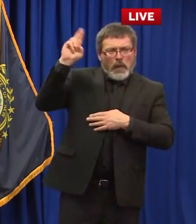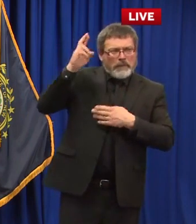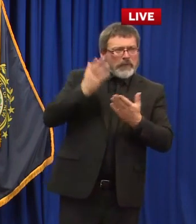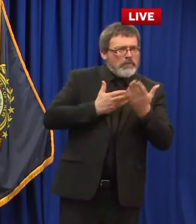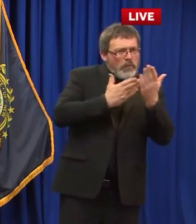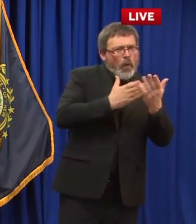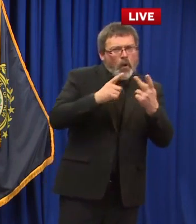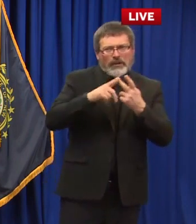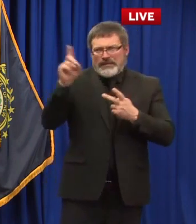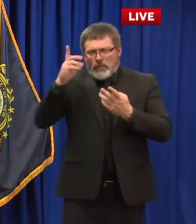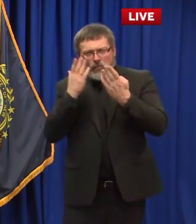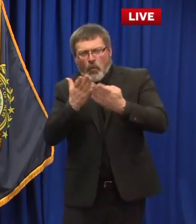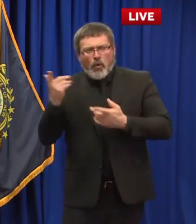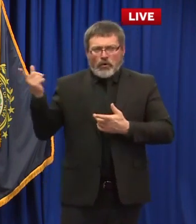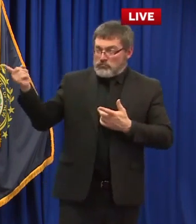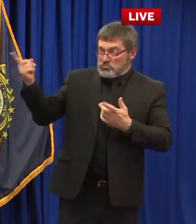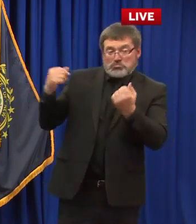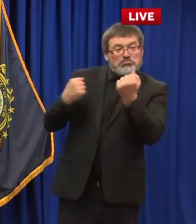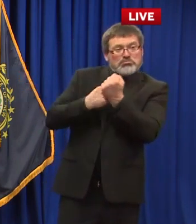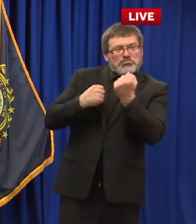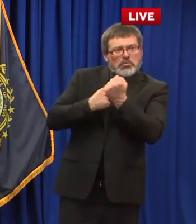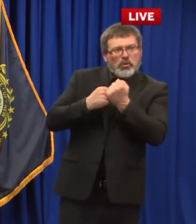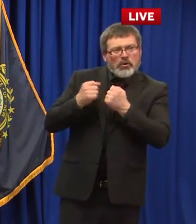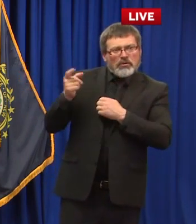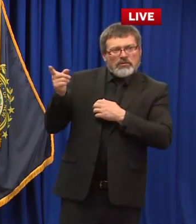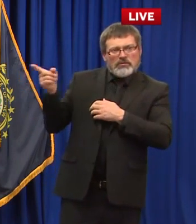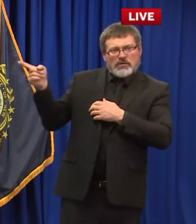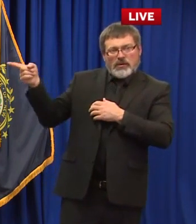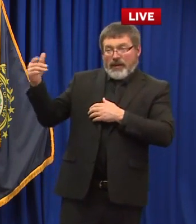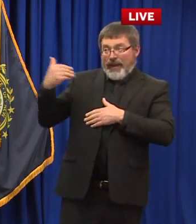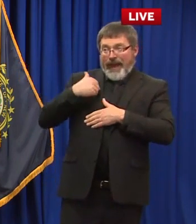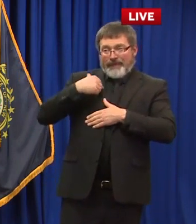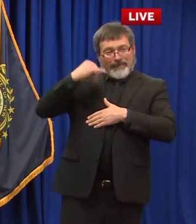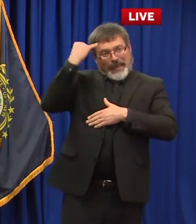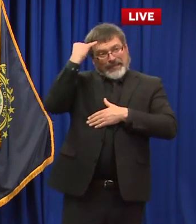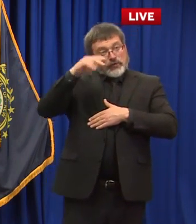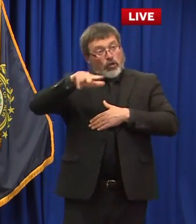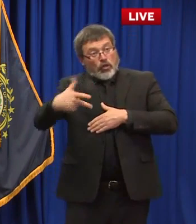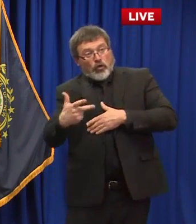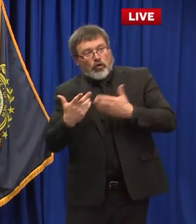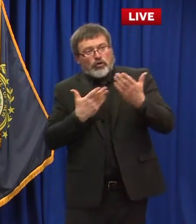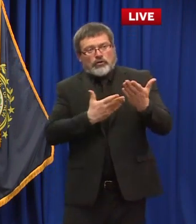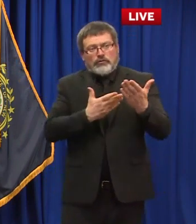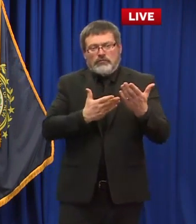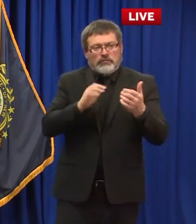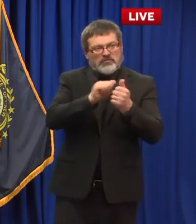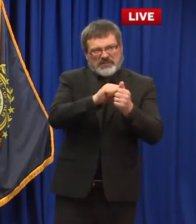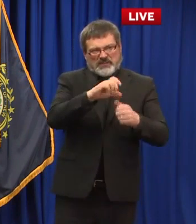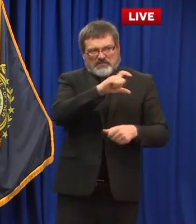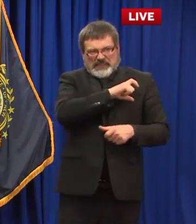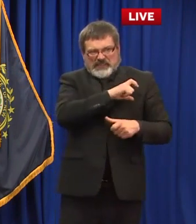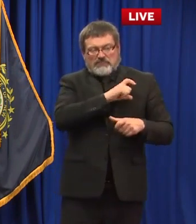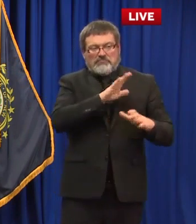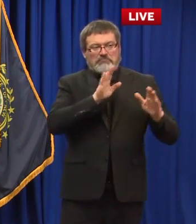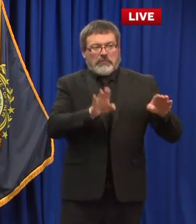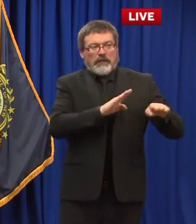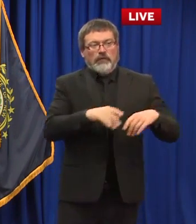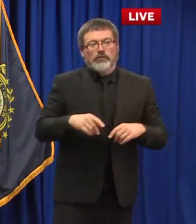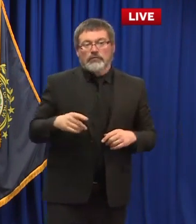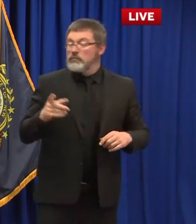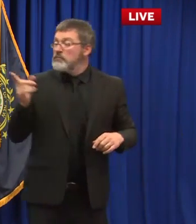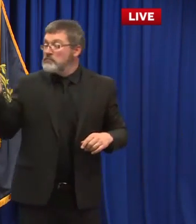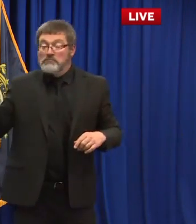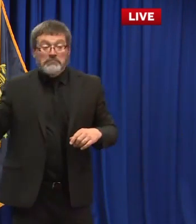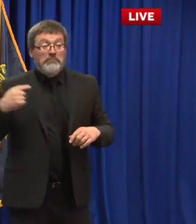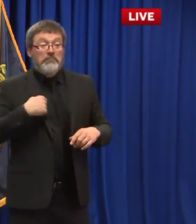own proposals for yes so i i i've seen at least the first draft of that legislation and it's all on the right path it really is we have we're taking